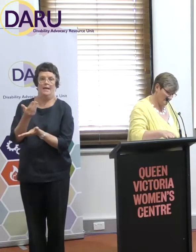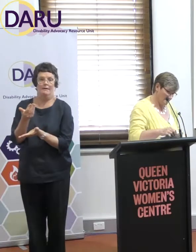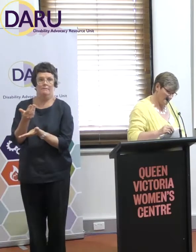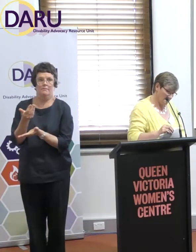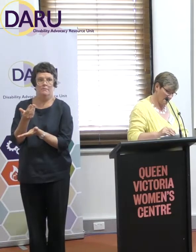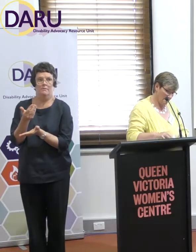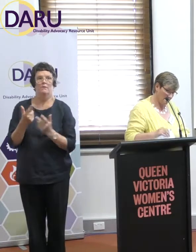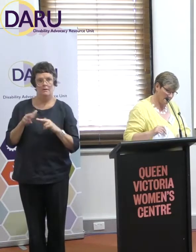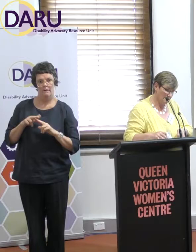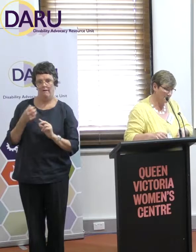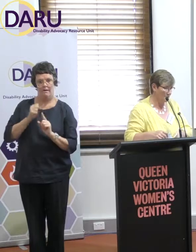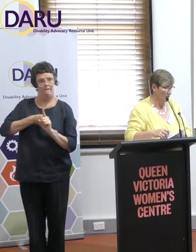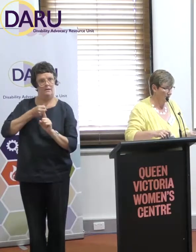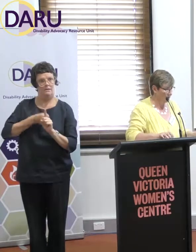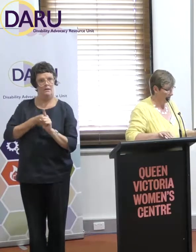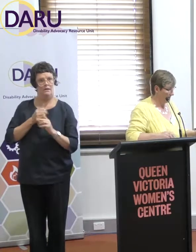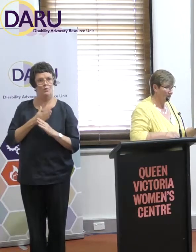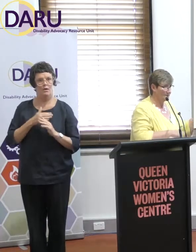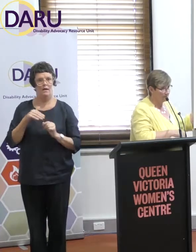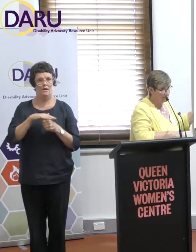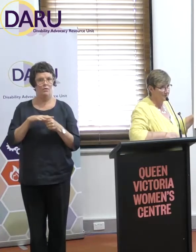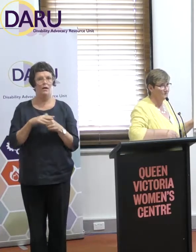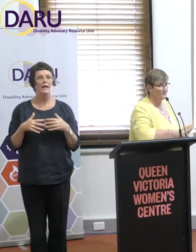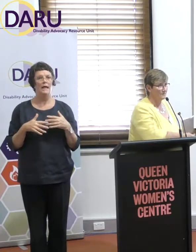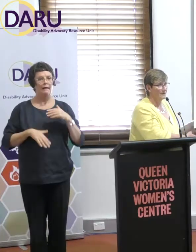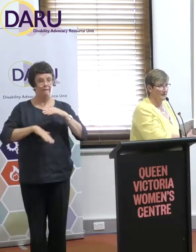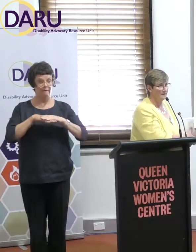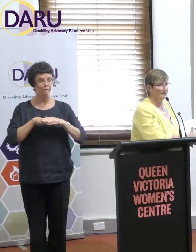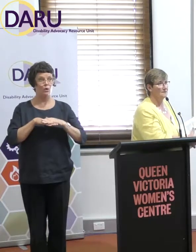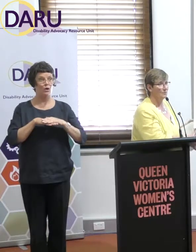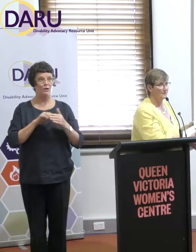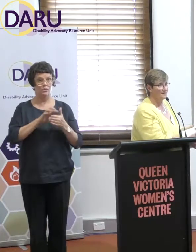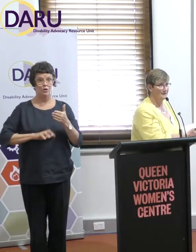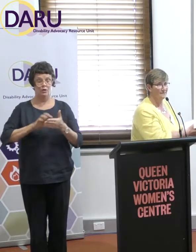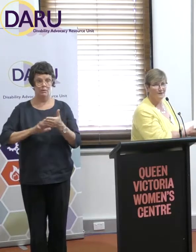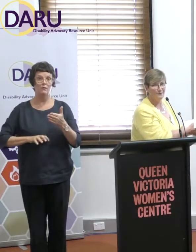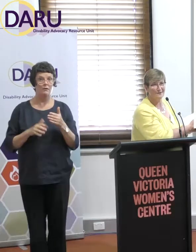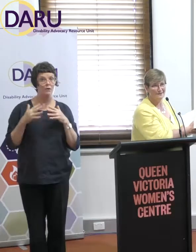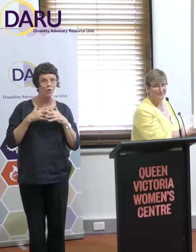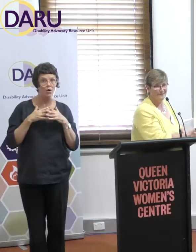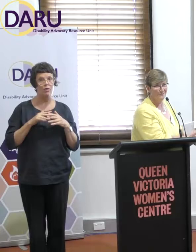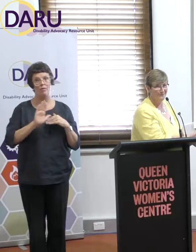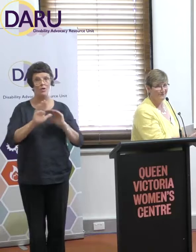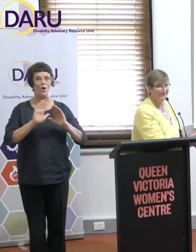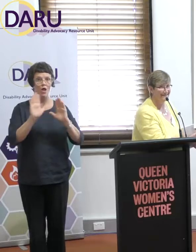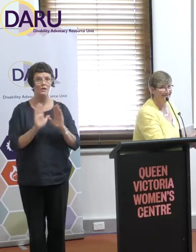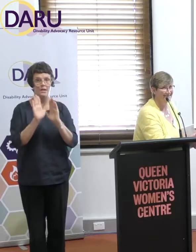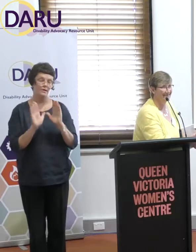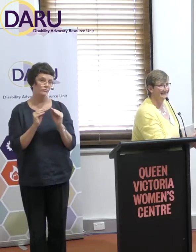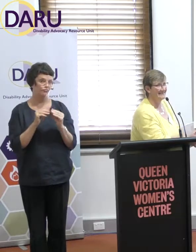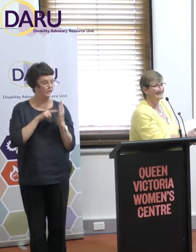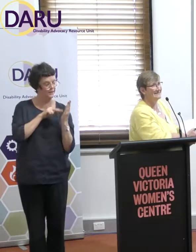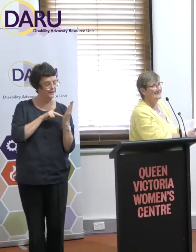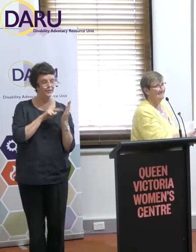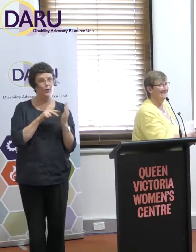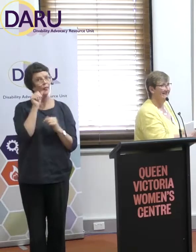larger document, and I do recommend that it's worth, this can be your holiday reading for all of you, okay, when